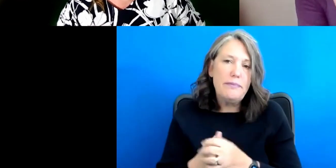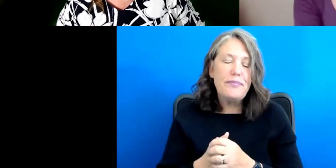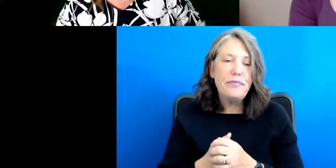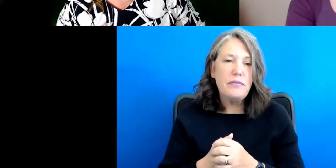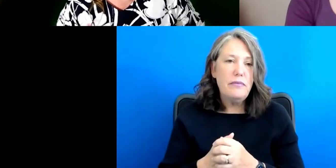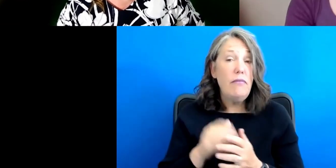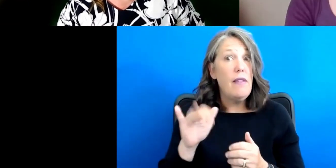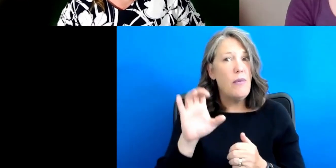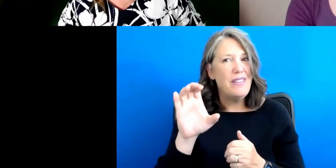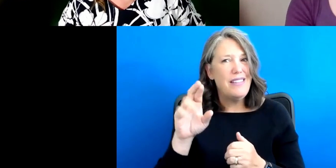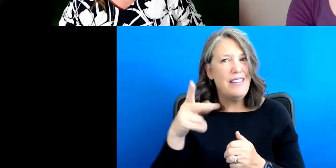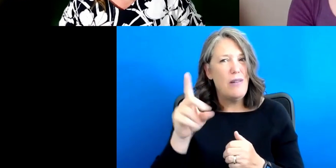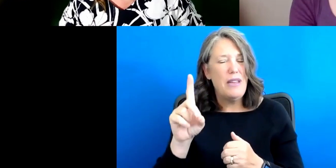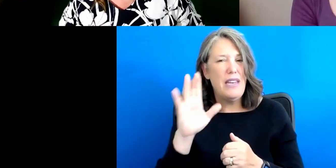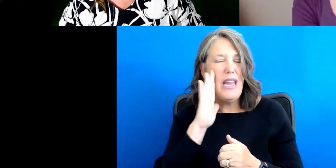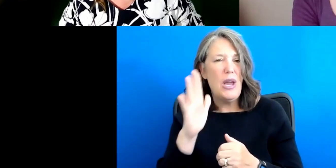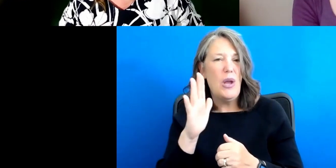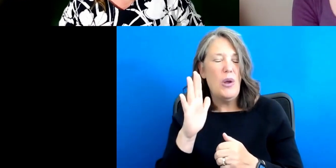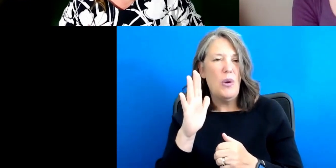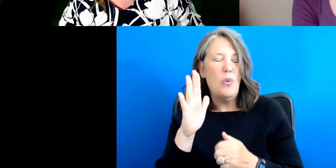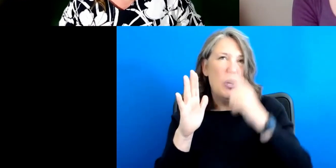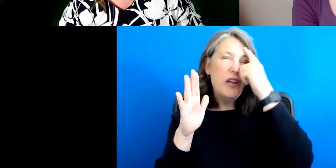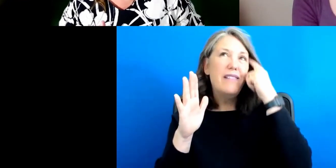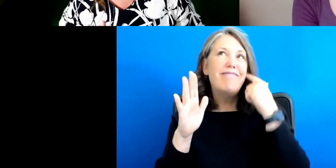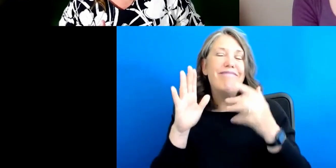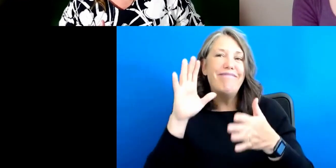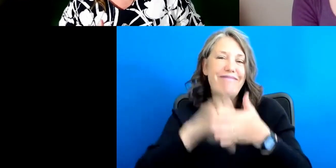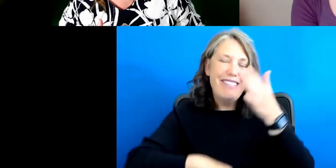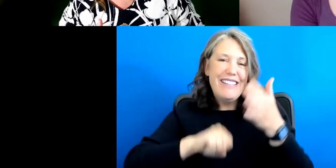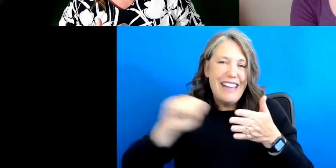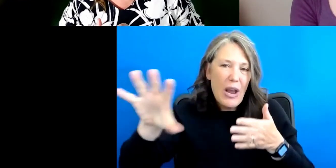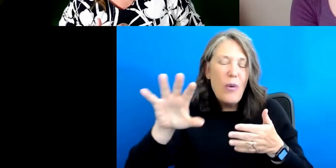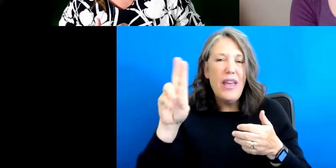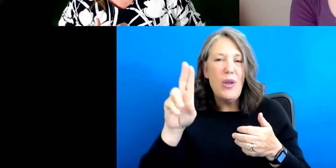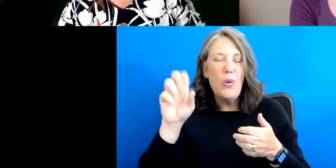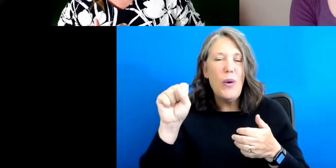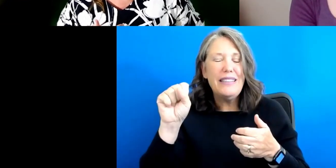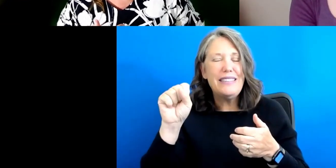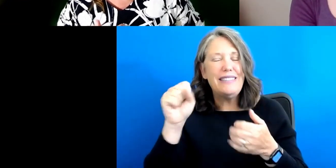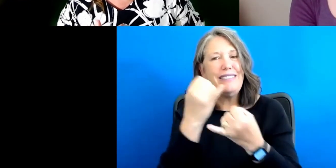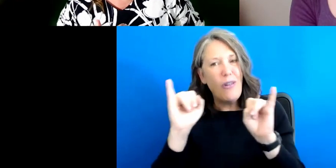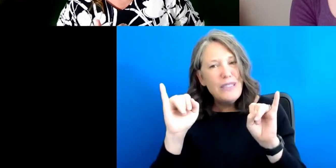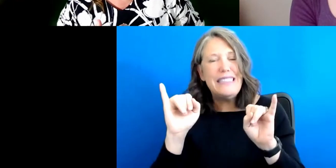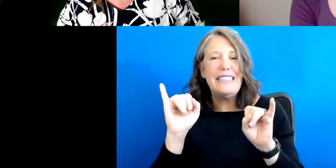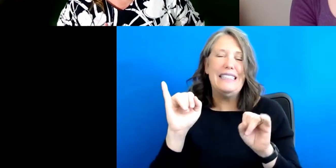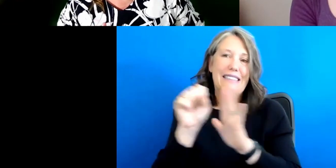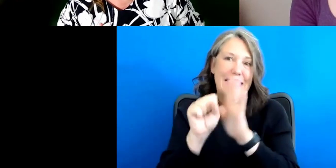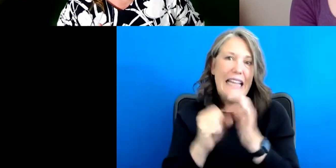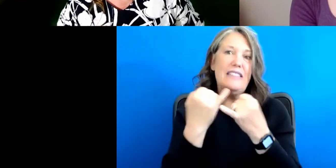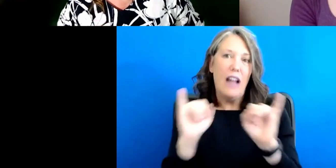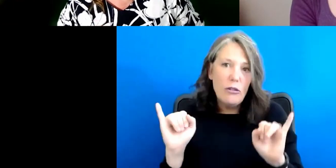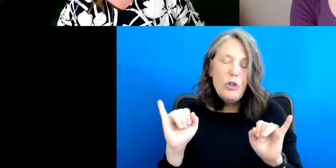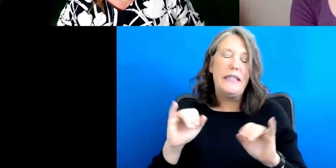CRPD would take away U.S. sovereignty and sovereignty from the states, um, that,